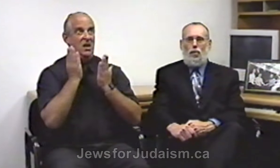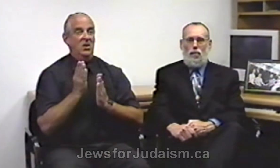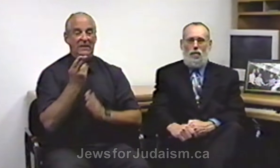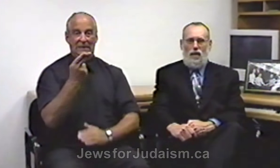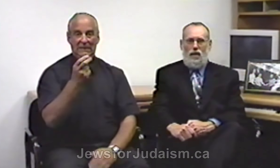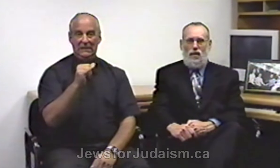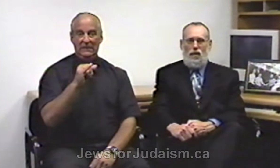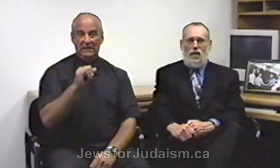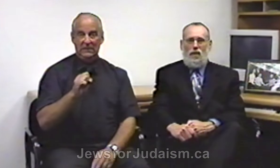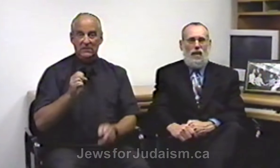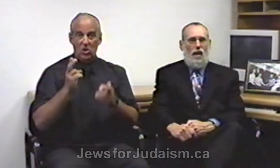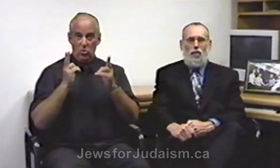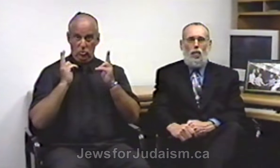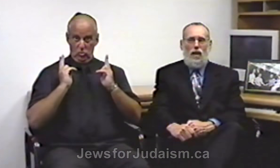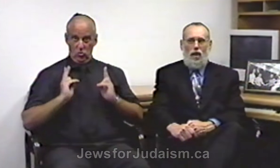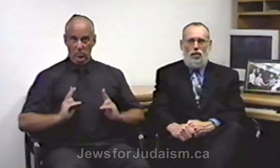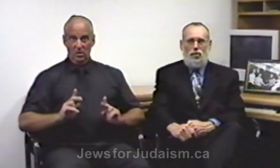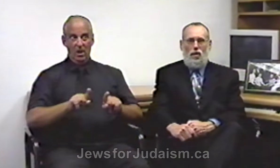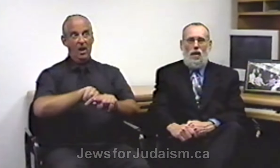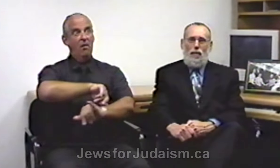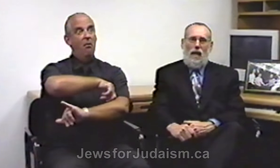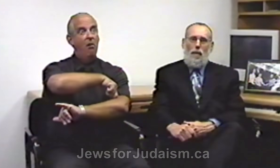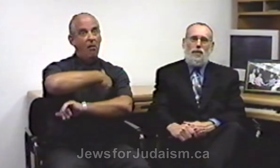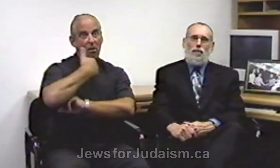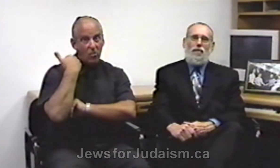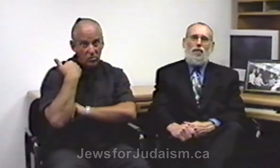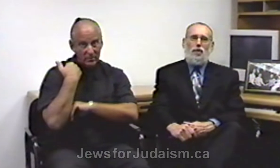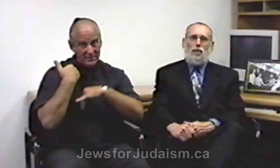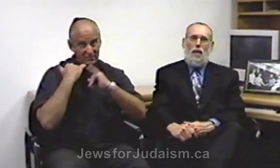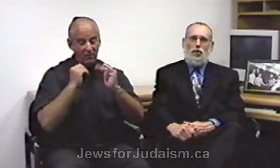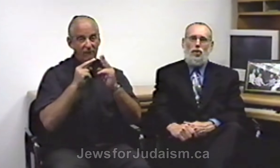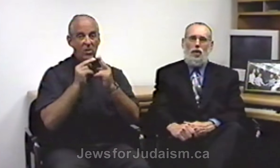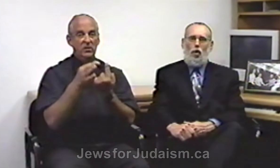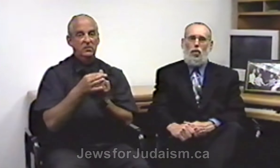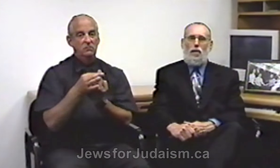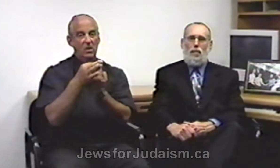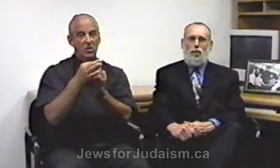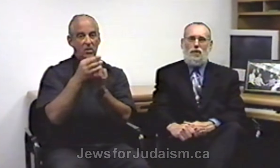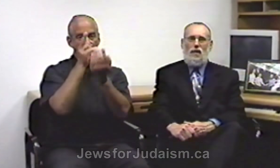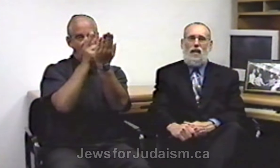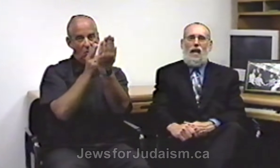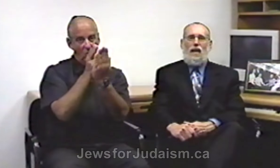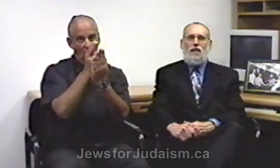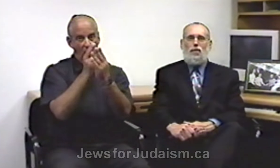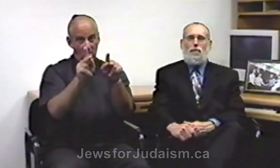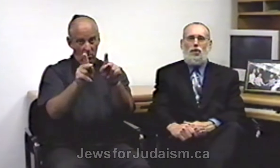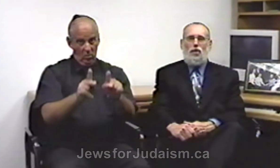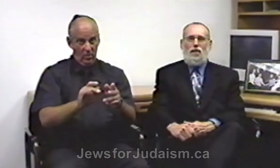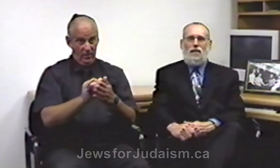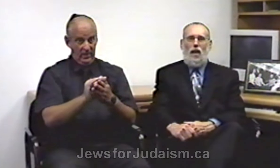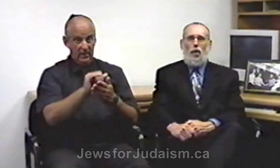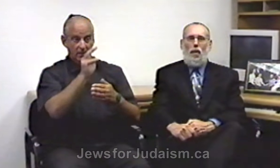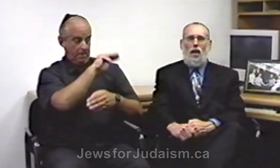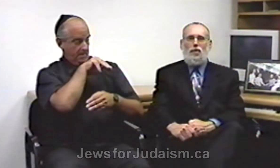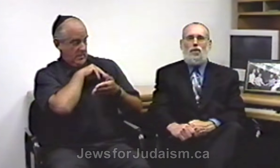human being like everyone else but he happens to be a very special and holy person and his mission is to help us